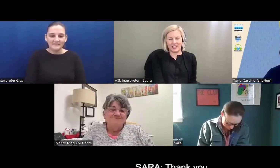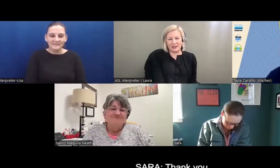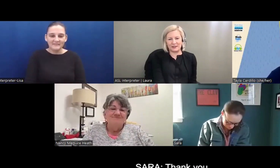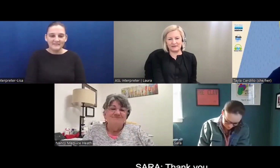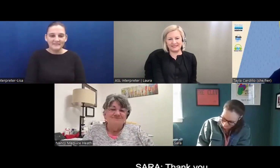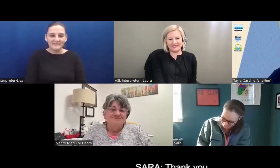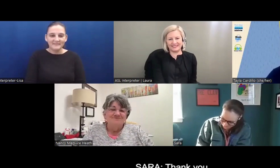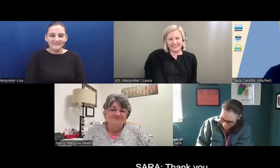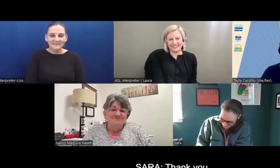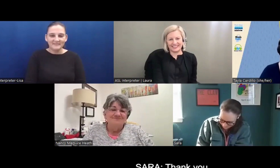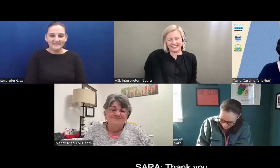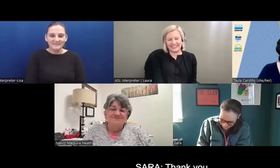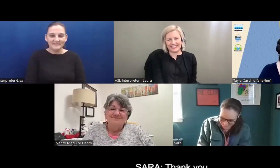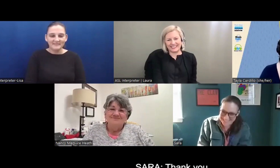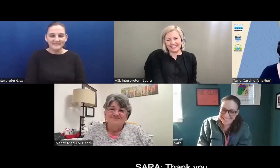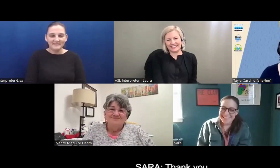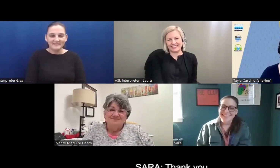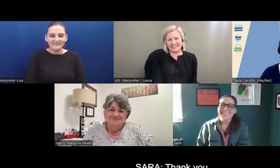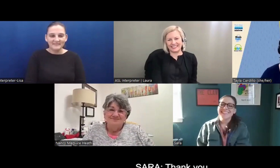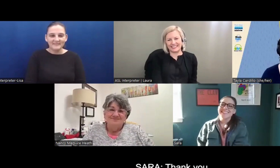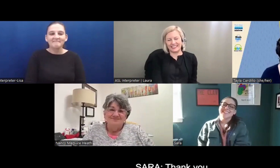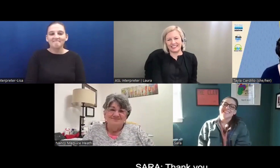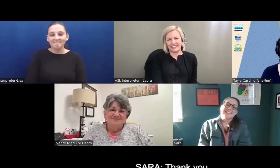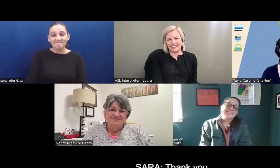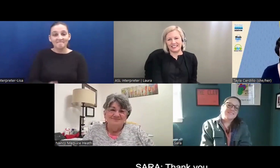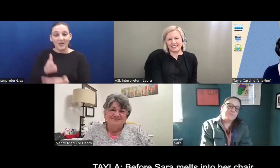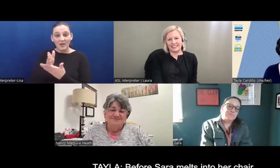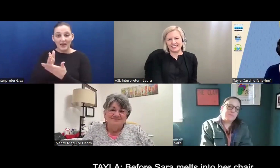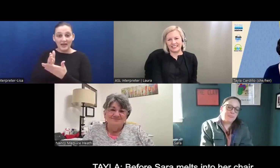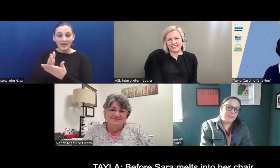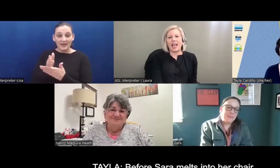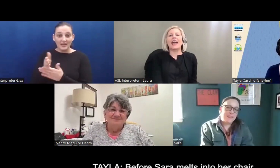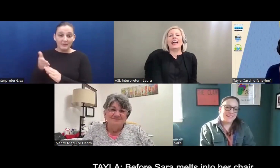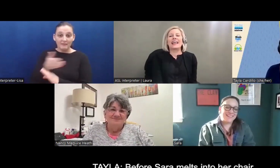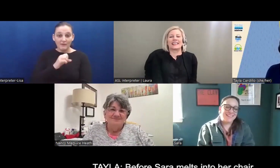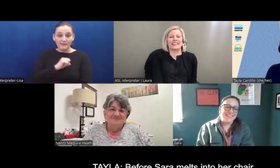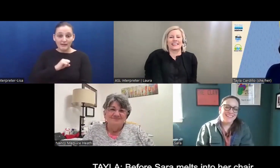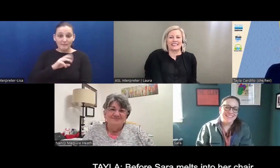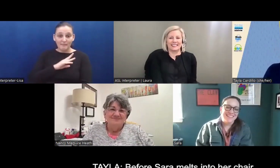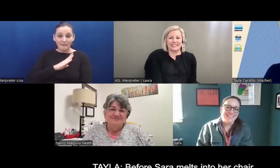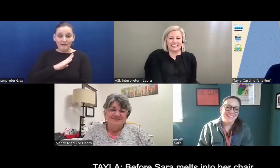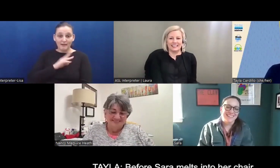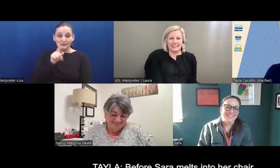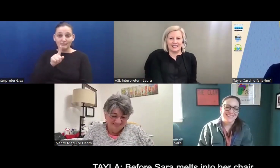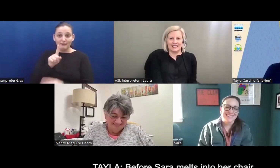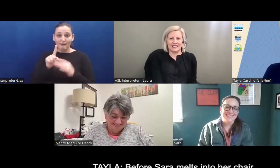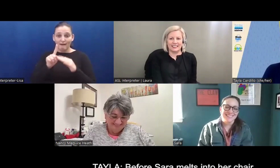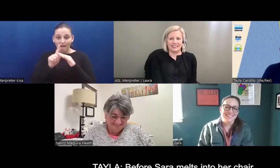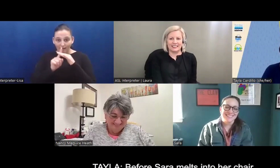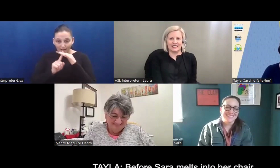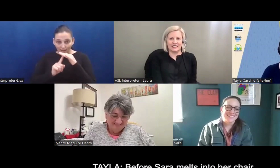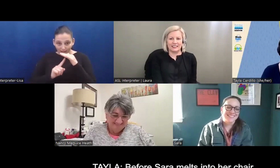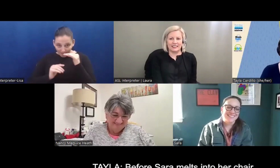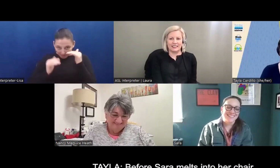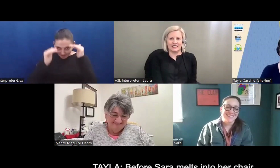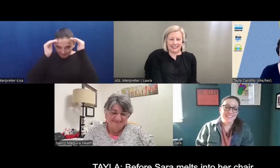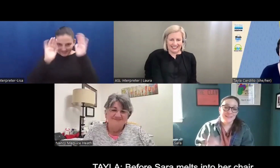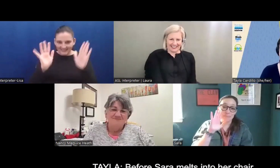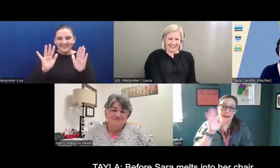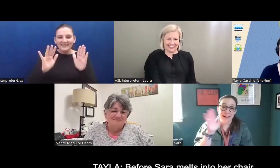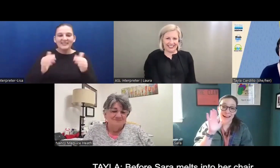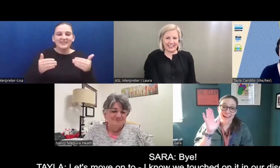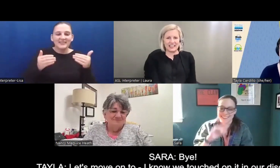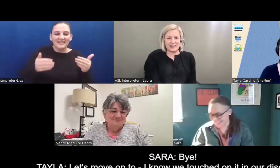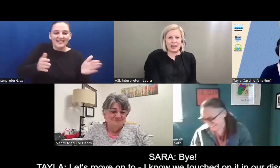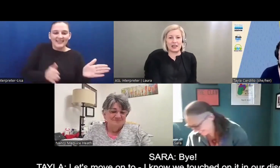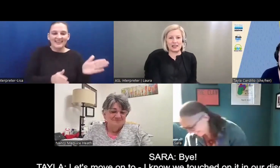Thank you all right. Well, before Sarah melts into her chair, uh, let's move on to,